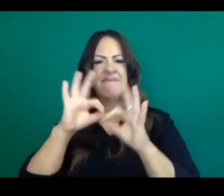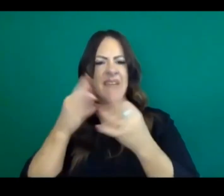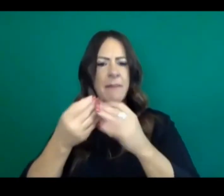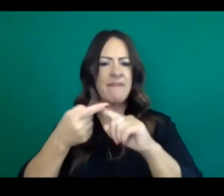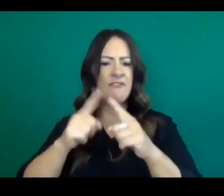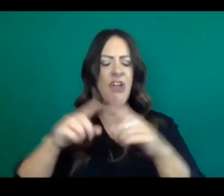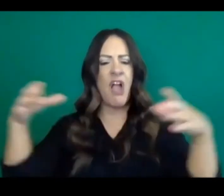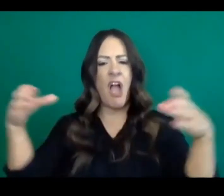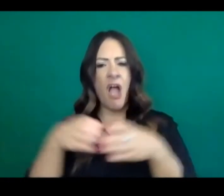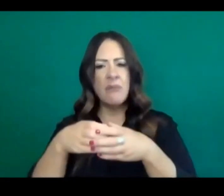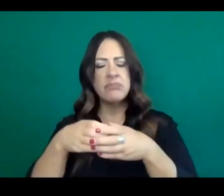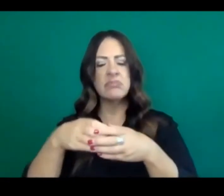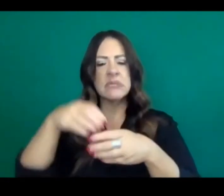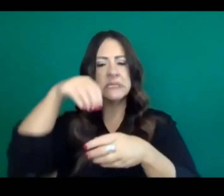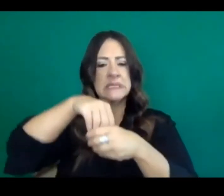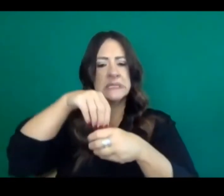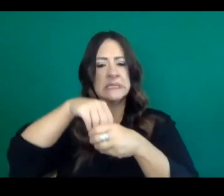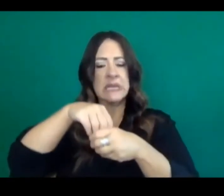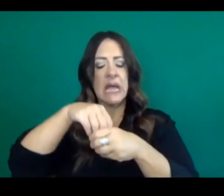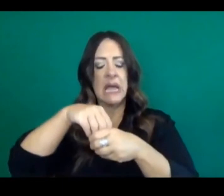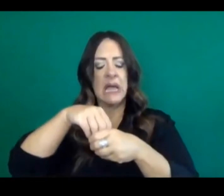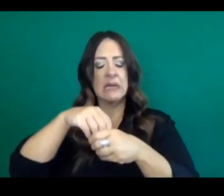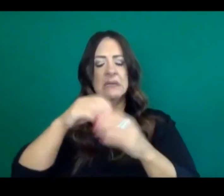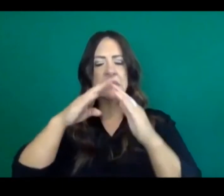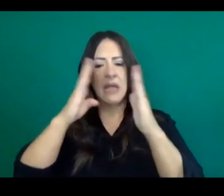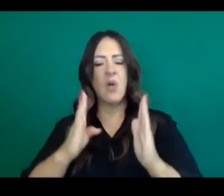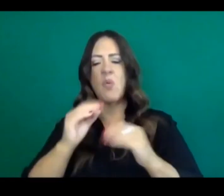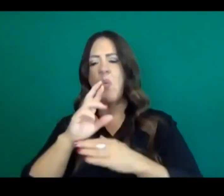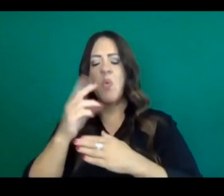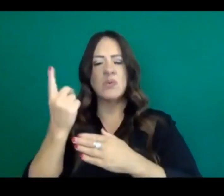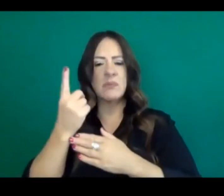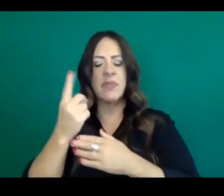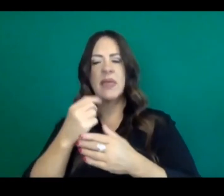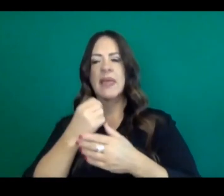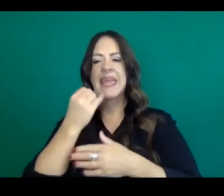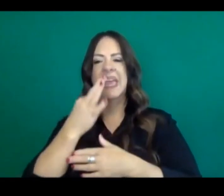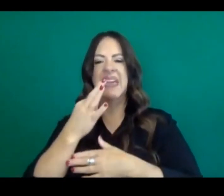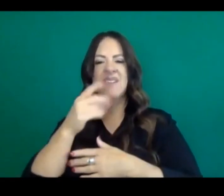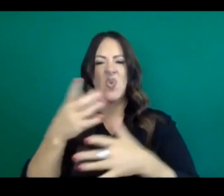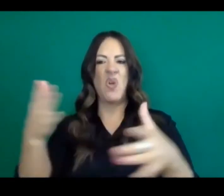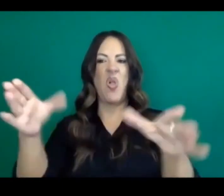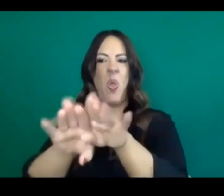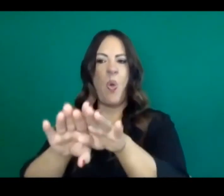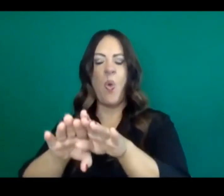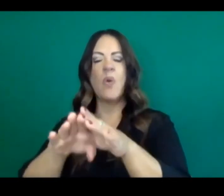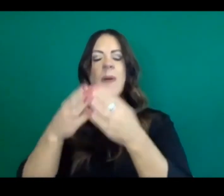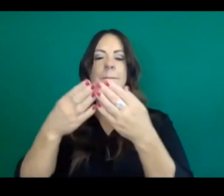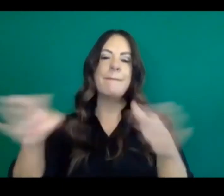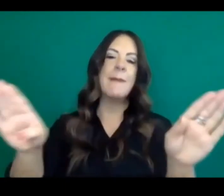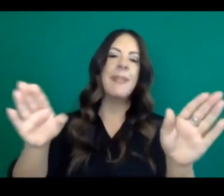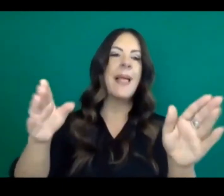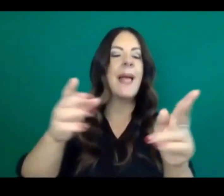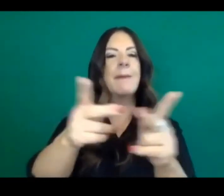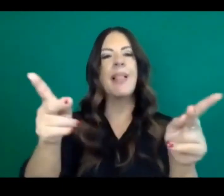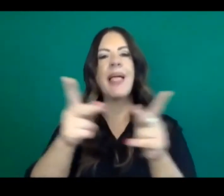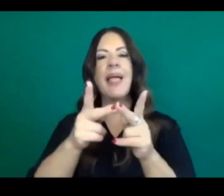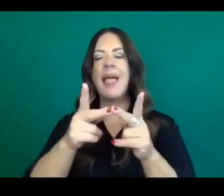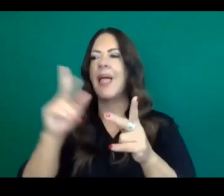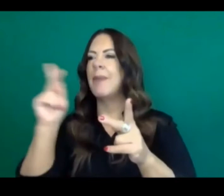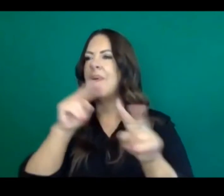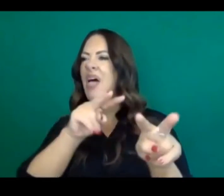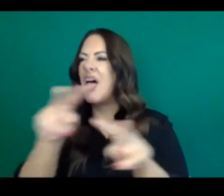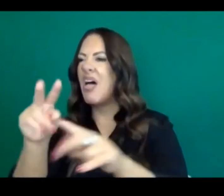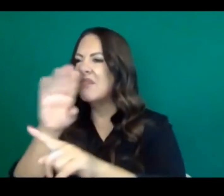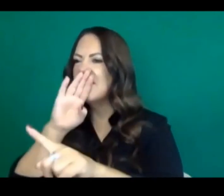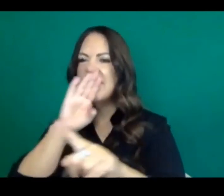gatherings and have said that they're concerned that shutting down public spaces could cause people to gather inside. So